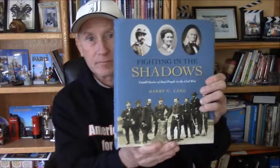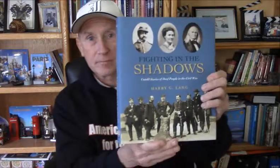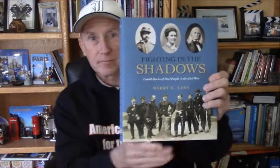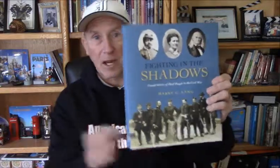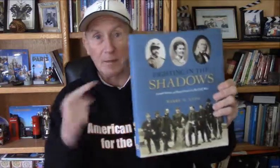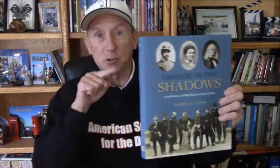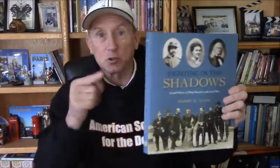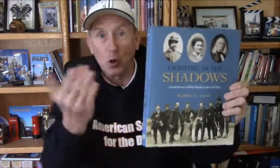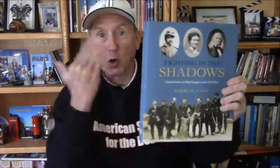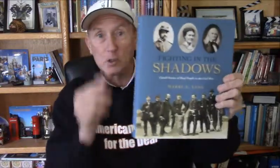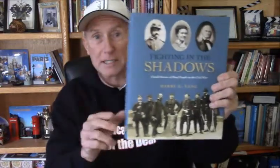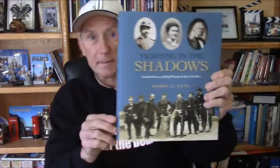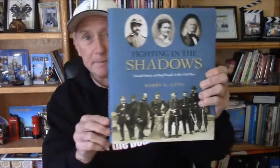I'll show you a close-up.